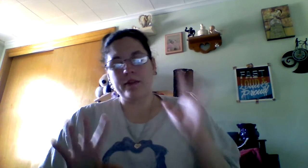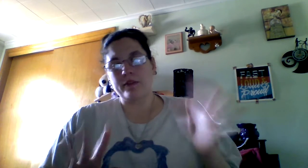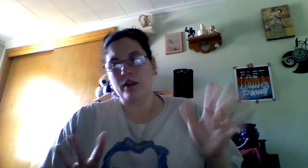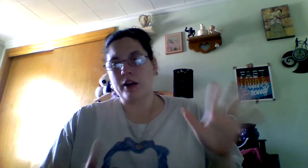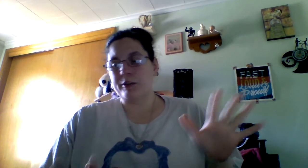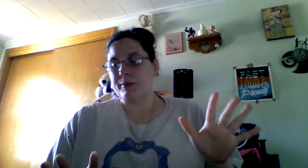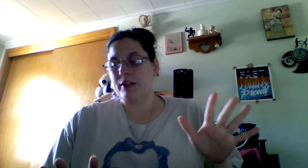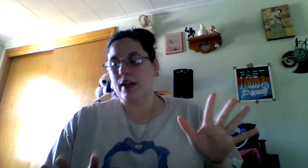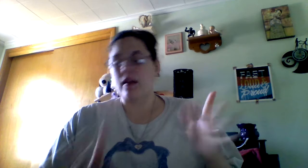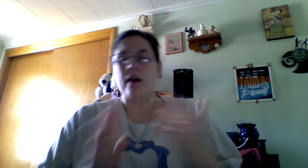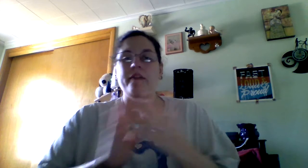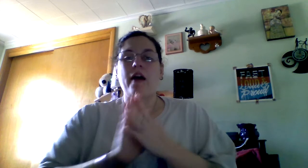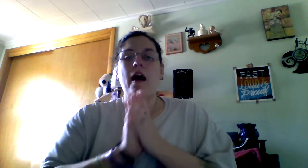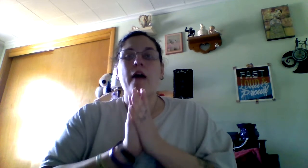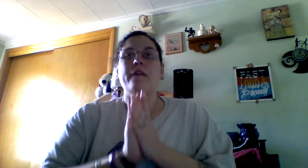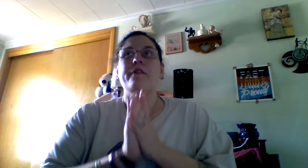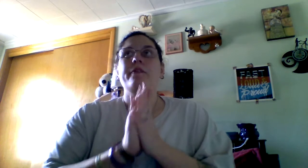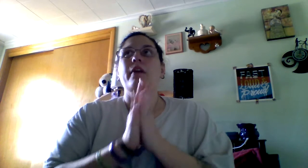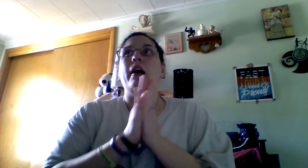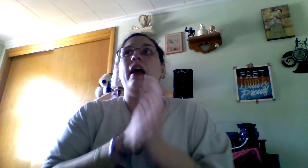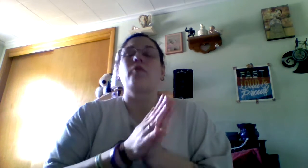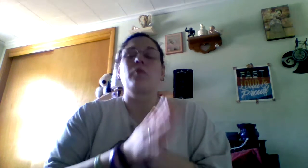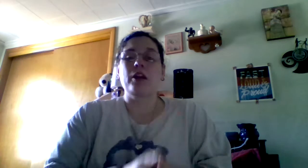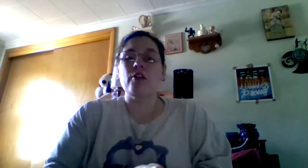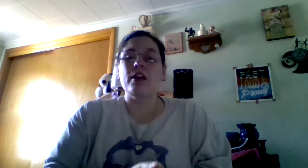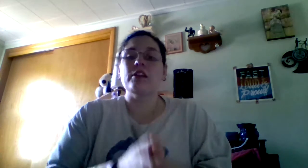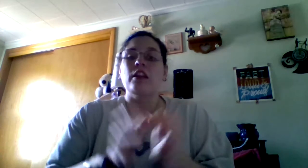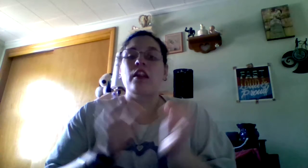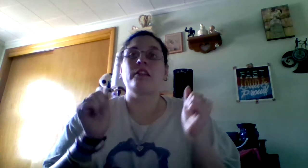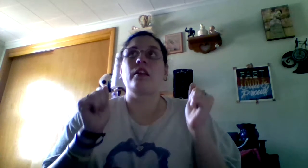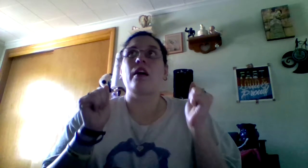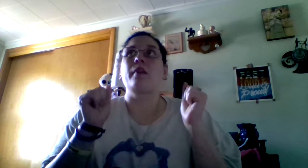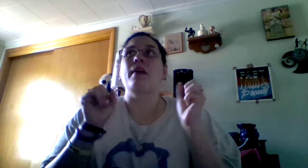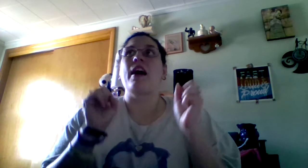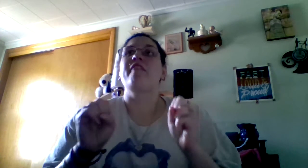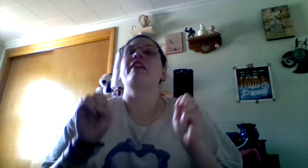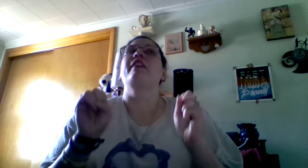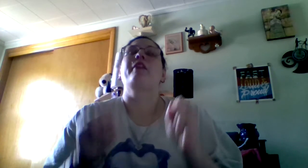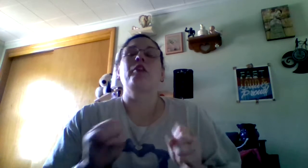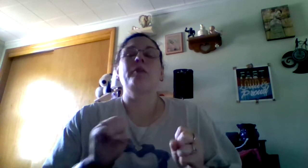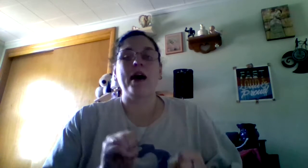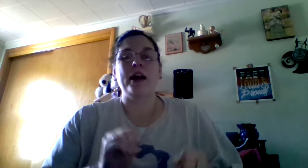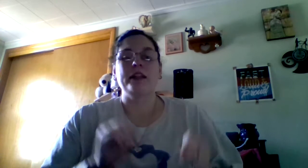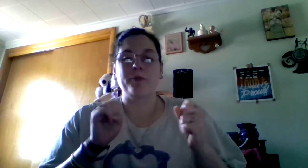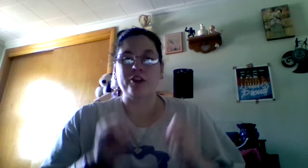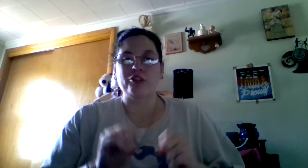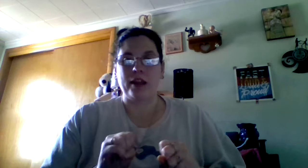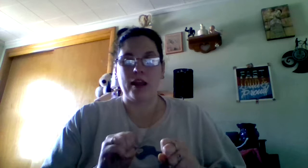100%. I have, I have a migraine, and then I'm having a very bad depression day.